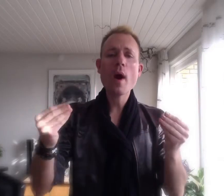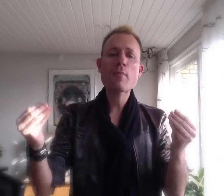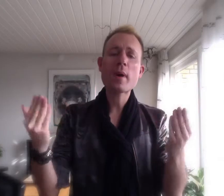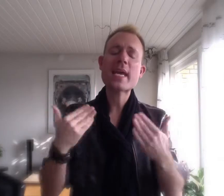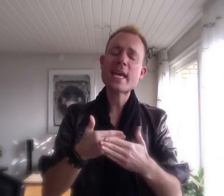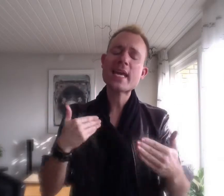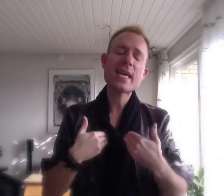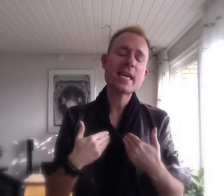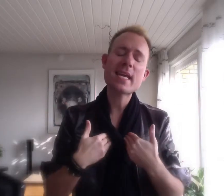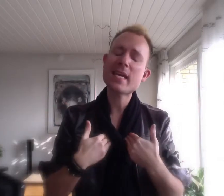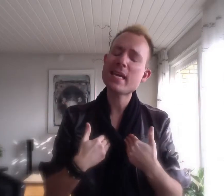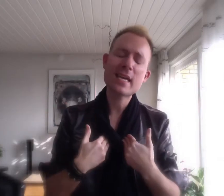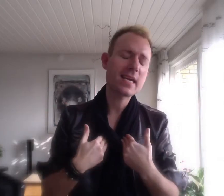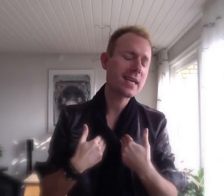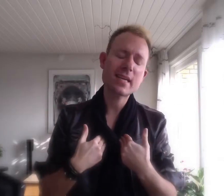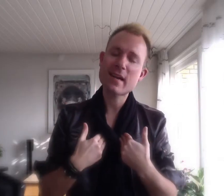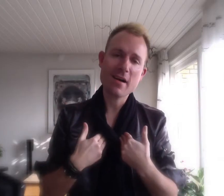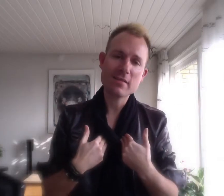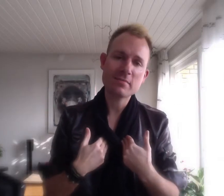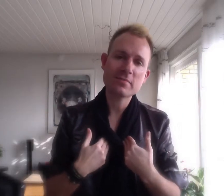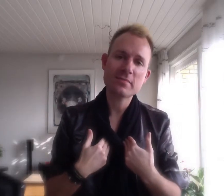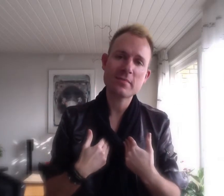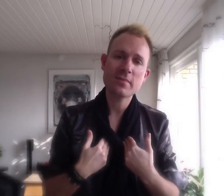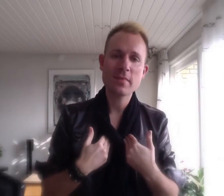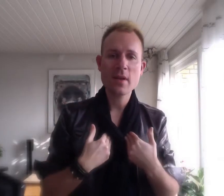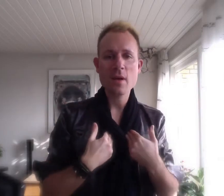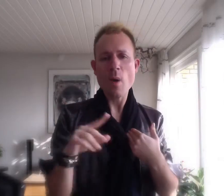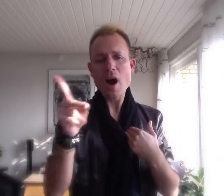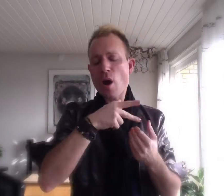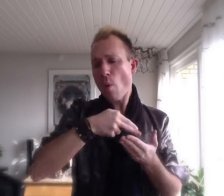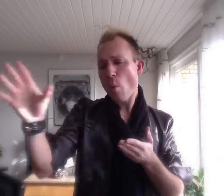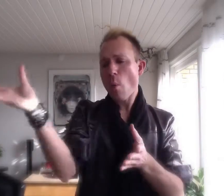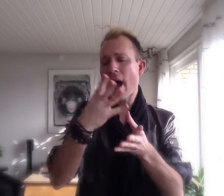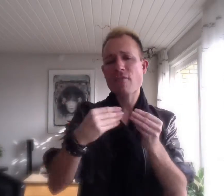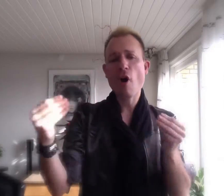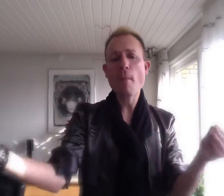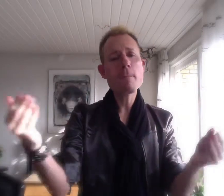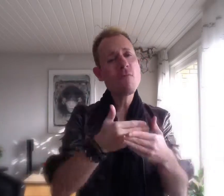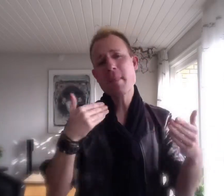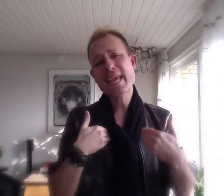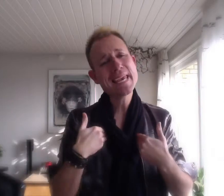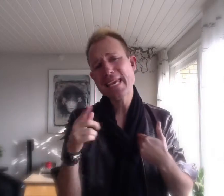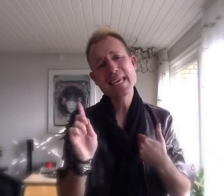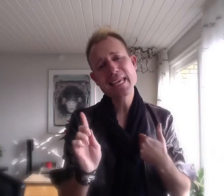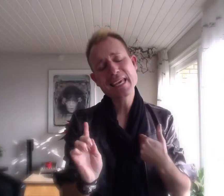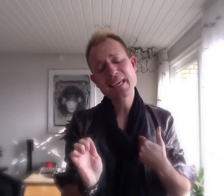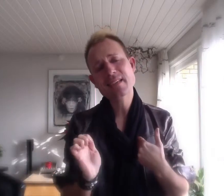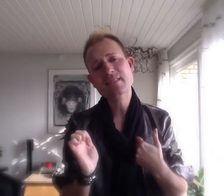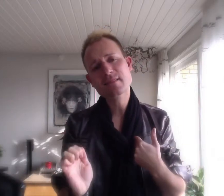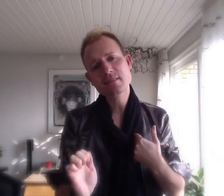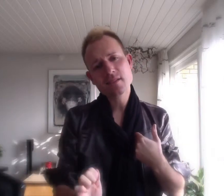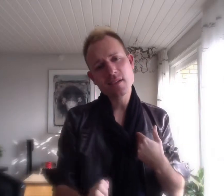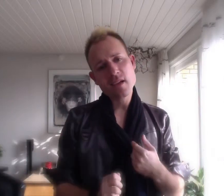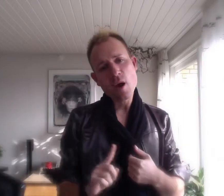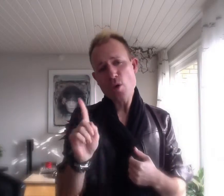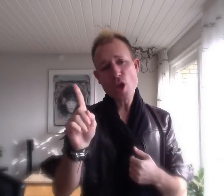me Don't walk away from me Don't you